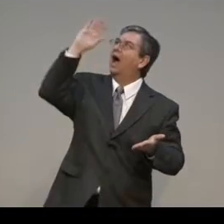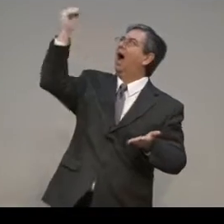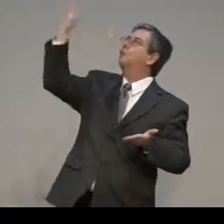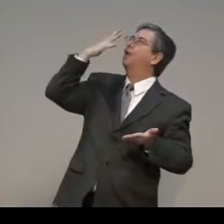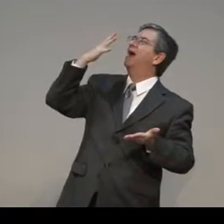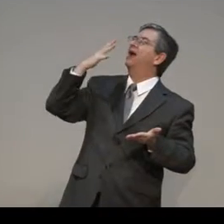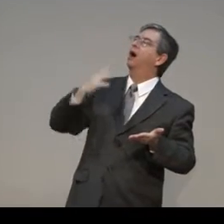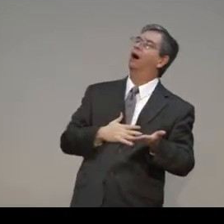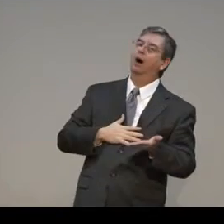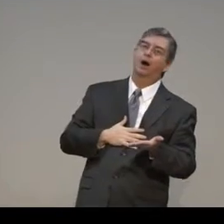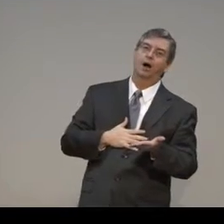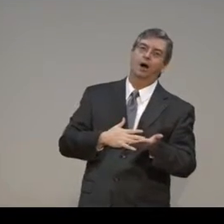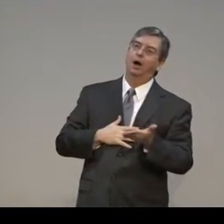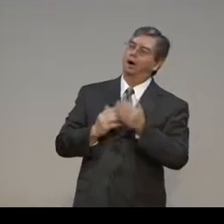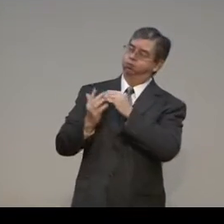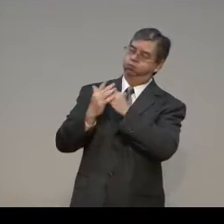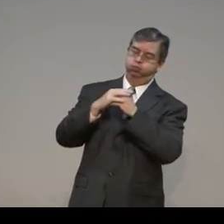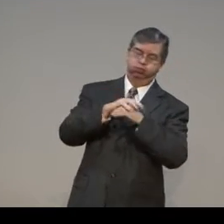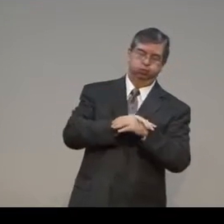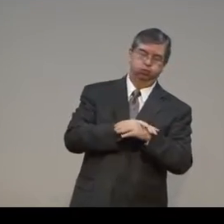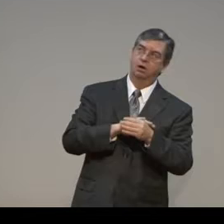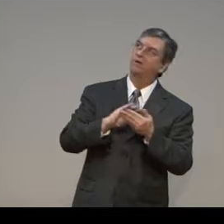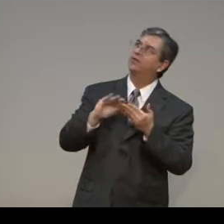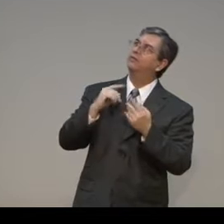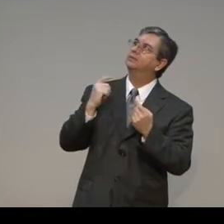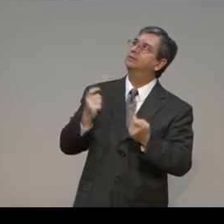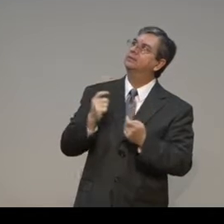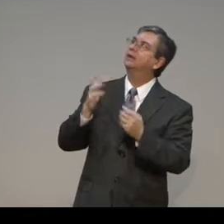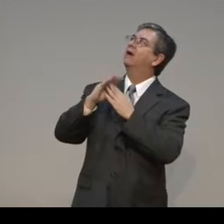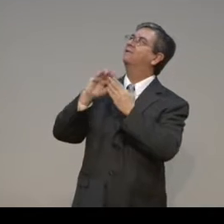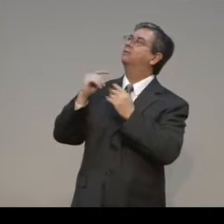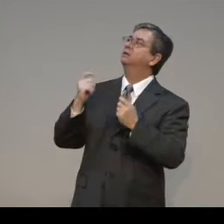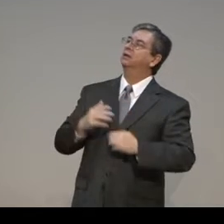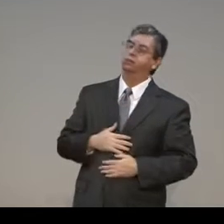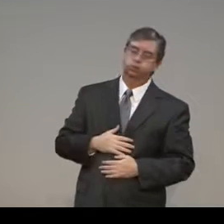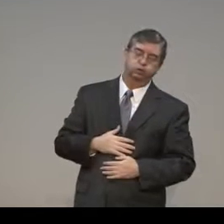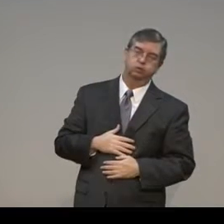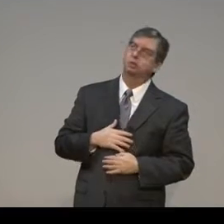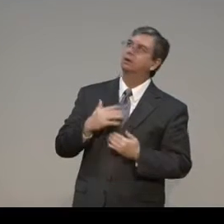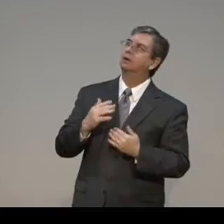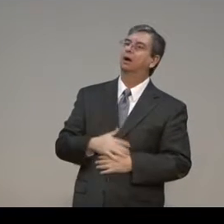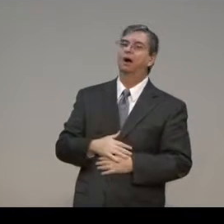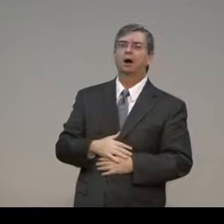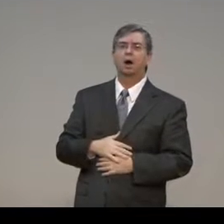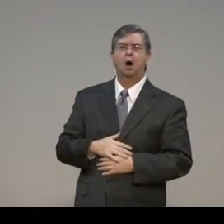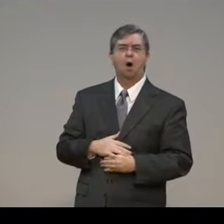But we've got to understand when we've made a mistake and then look to God and ask him for forgiveness. So his